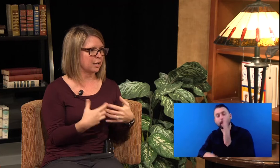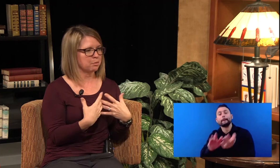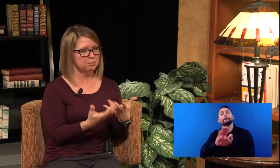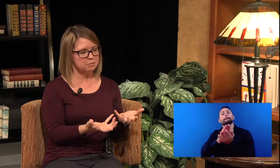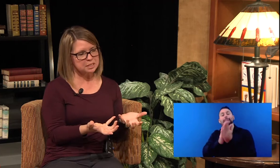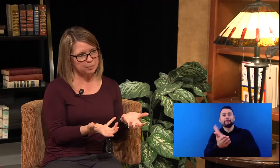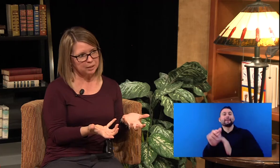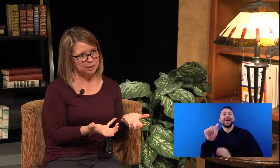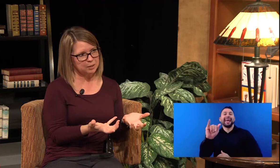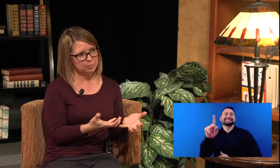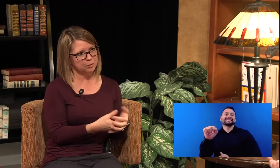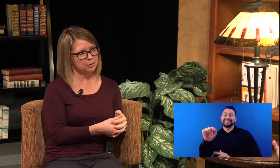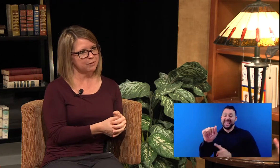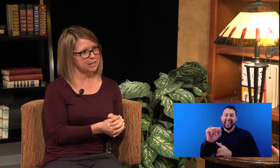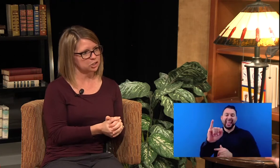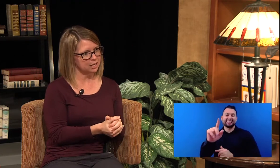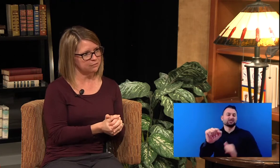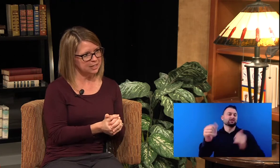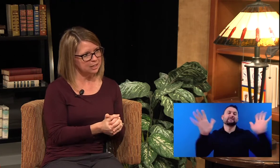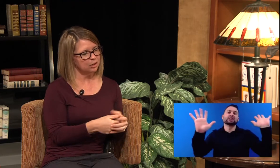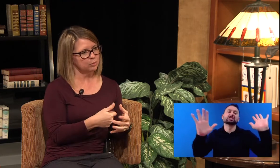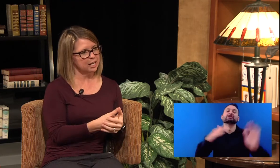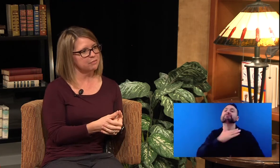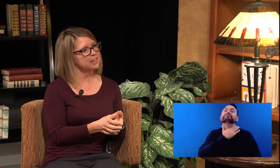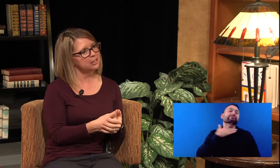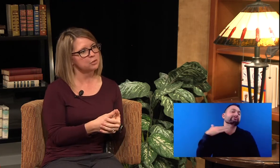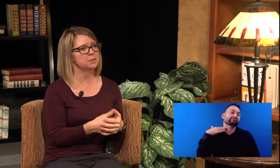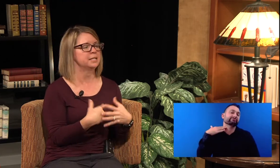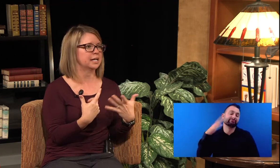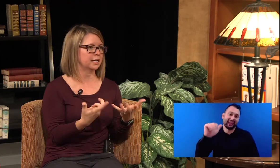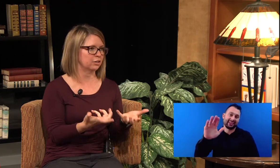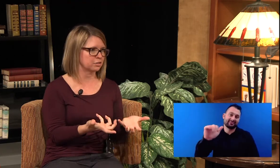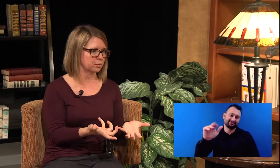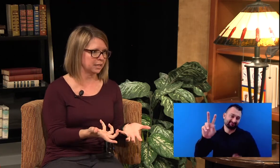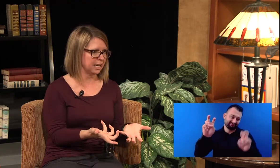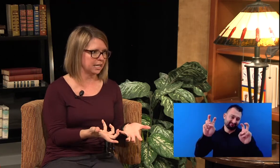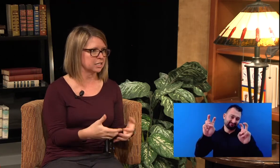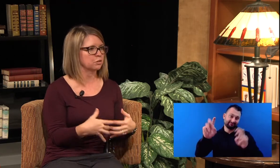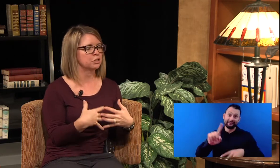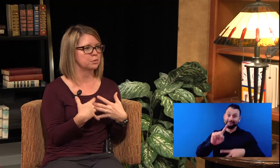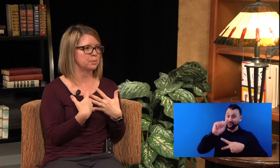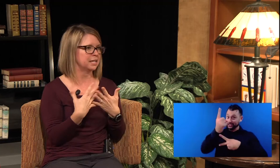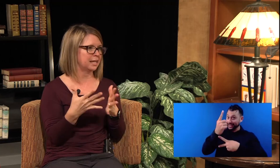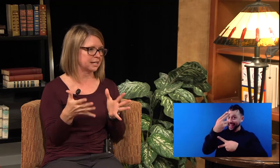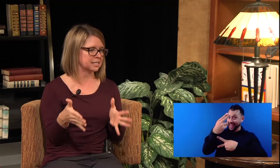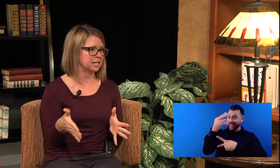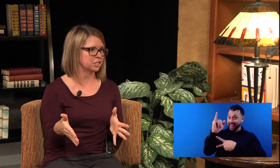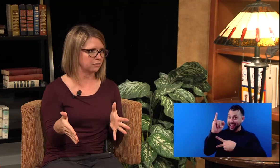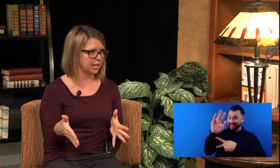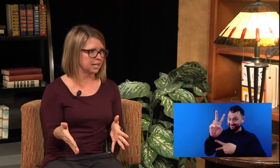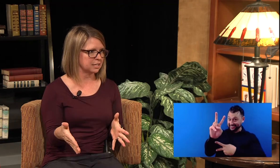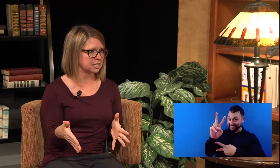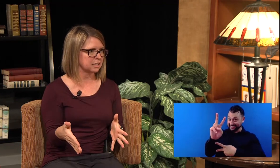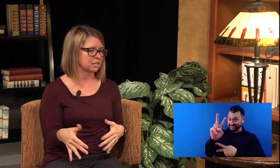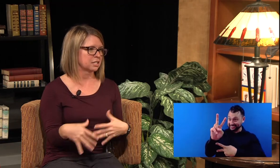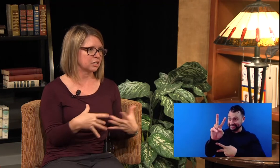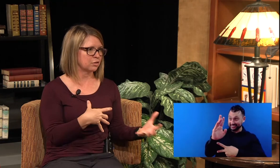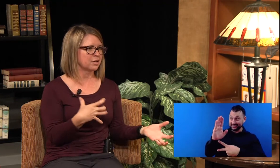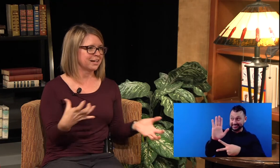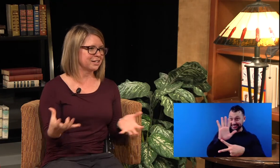typically people who have HIV would have, then you would be diagnosed with AIDS or you would be in that stage of AIDS. So it's